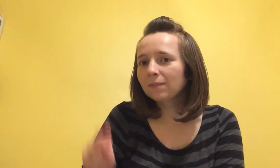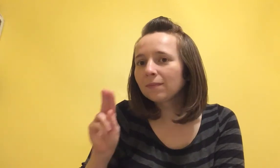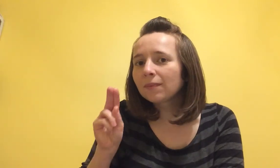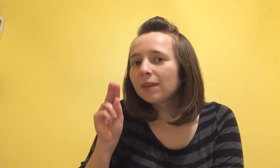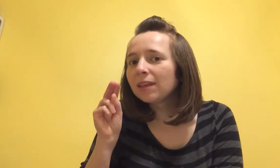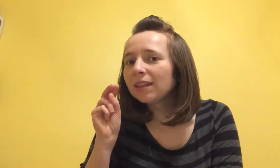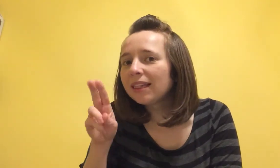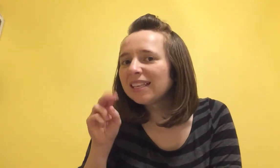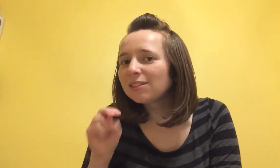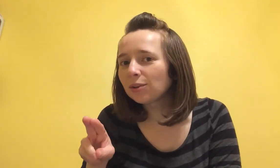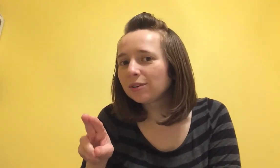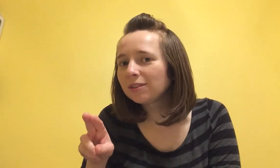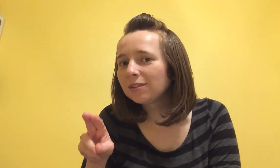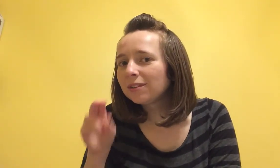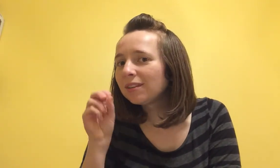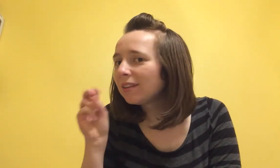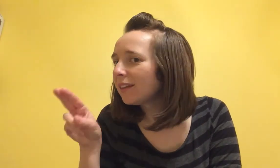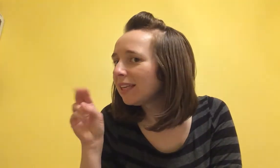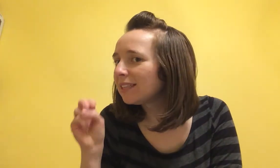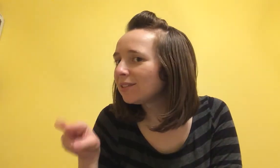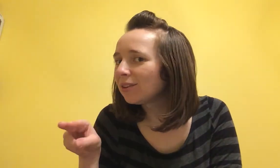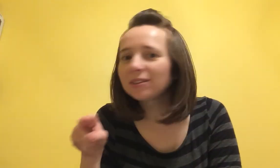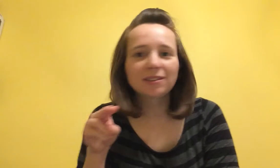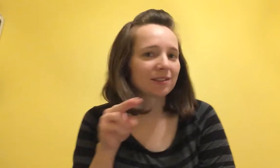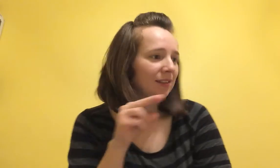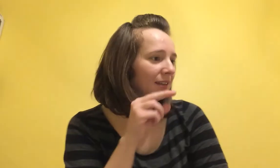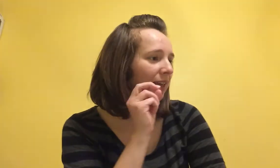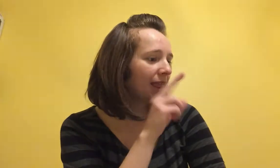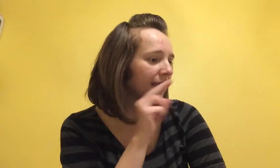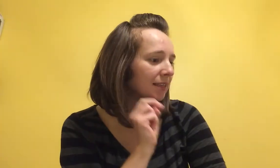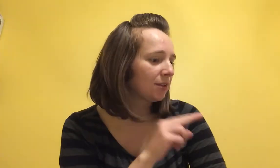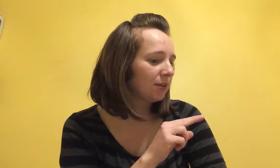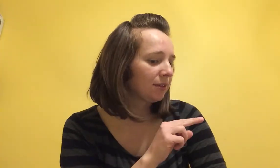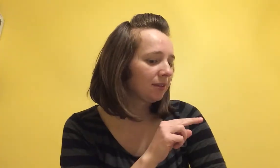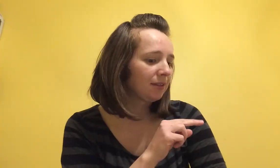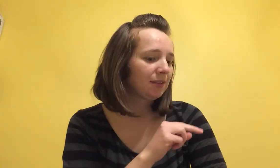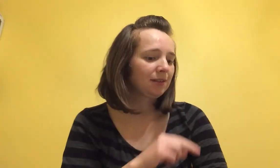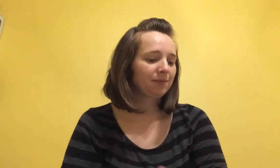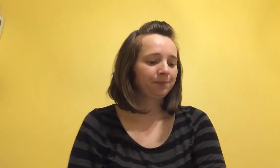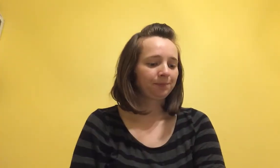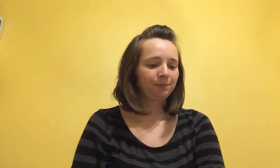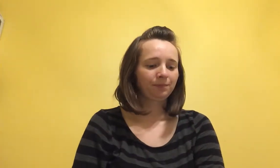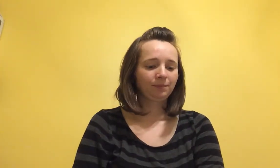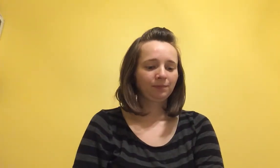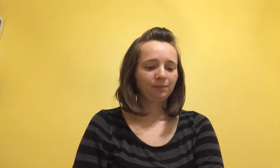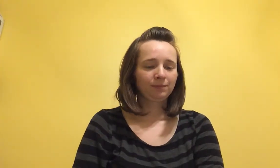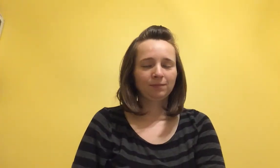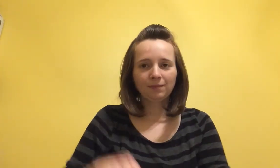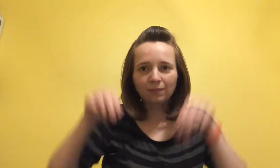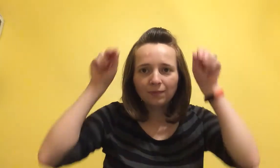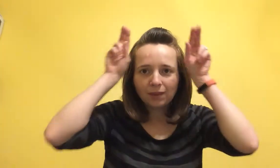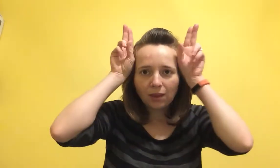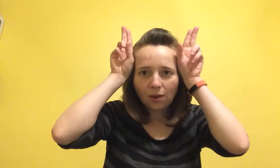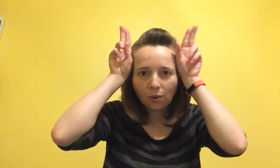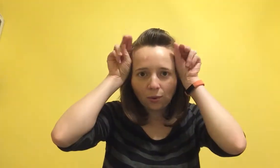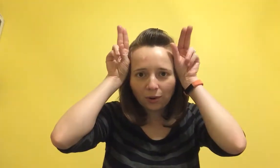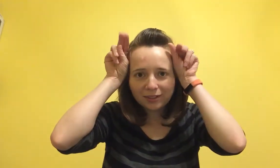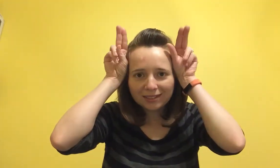Lizard. Lizard. Lizard.cuz than... Horse.